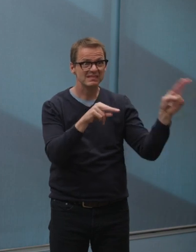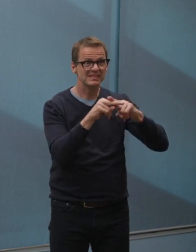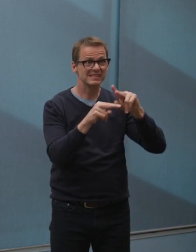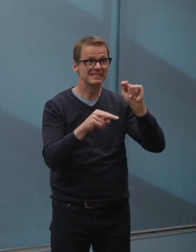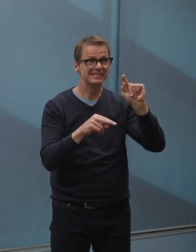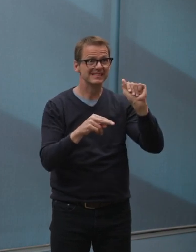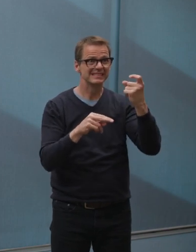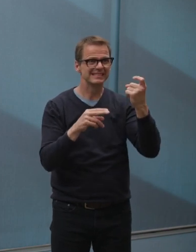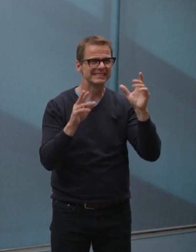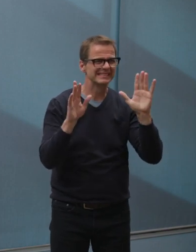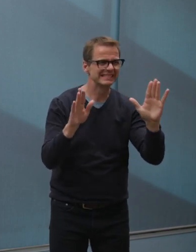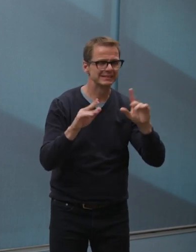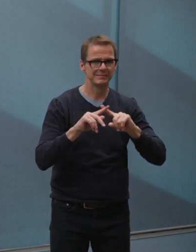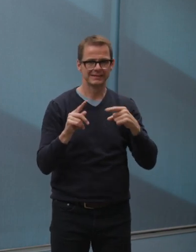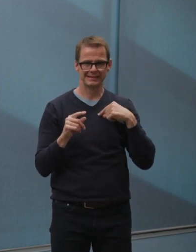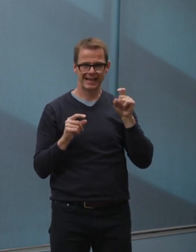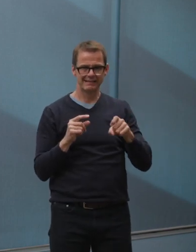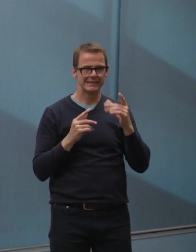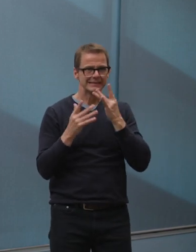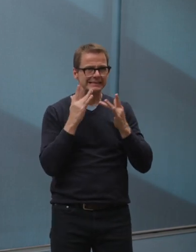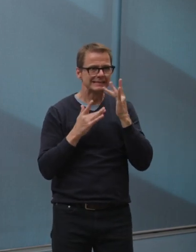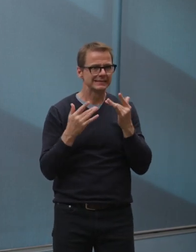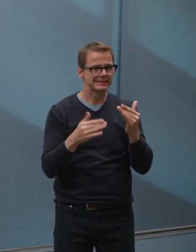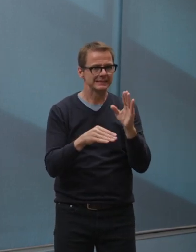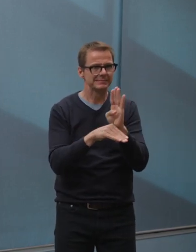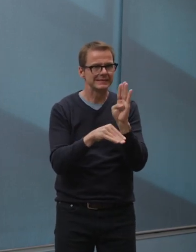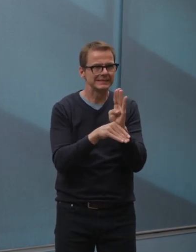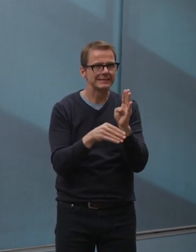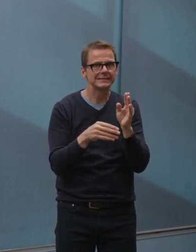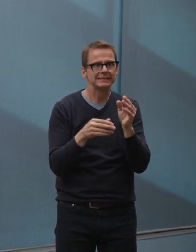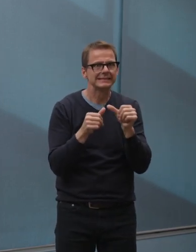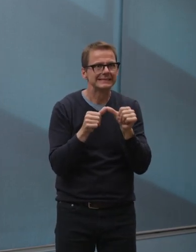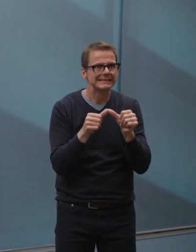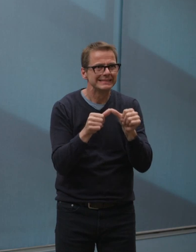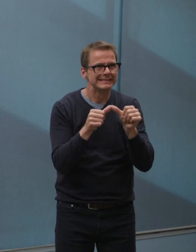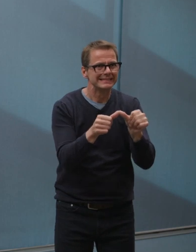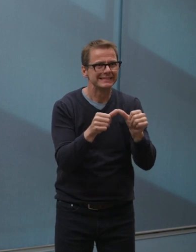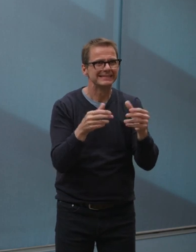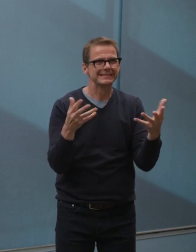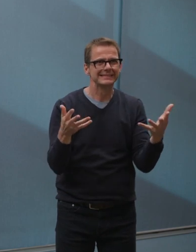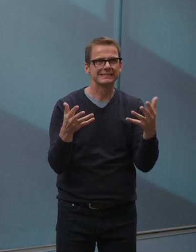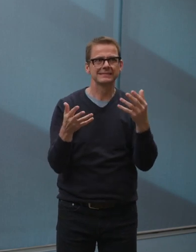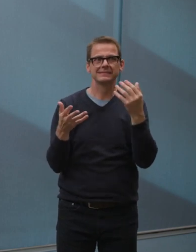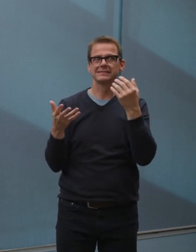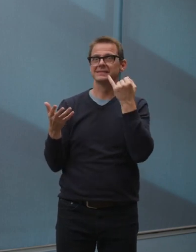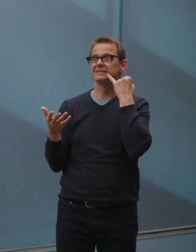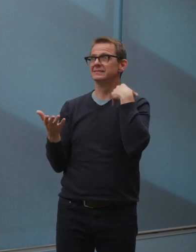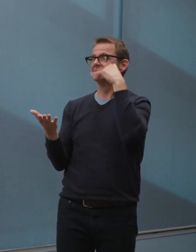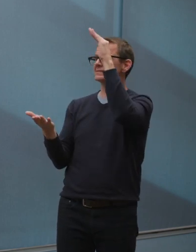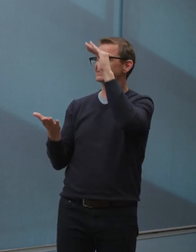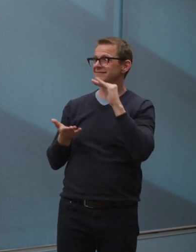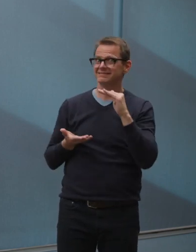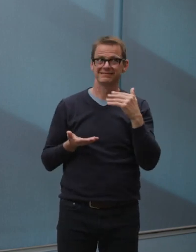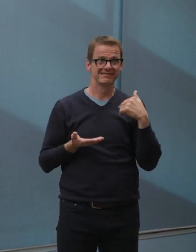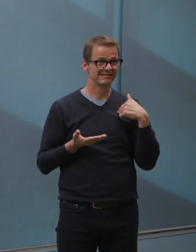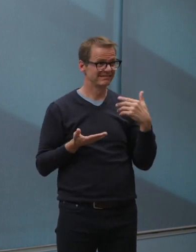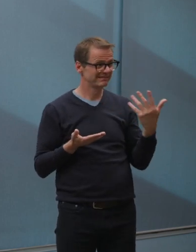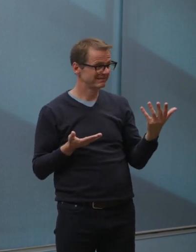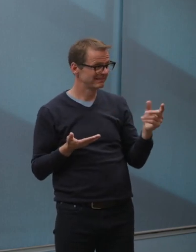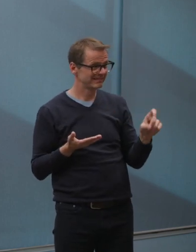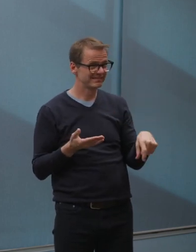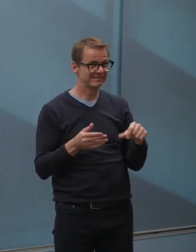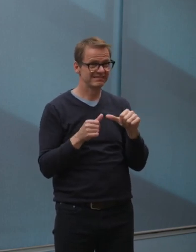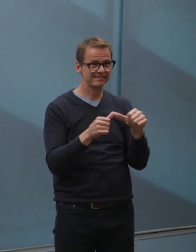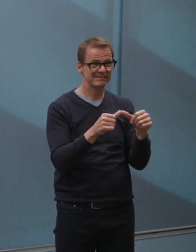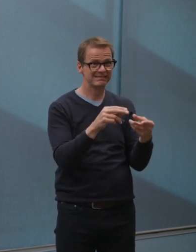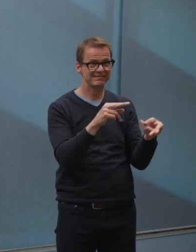is not provided. One of the places we would have to cut back would be the very infrastructure spending that would create the jobs that we're